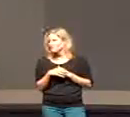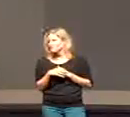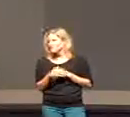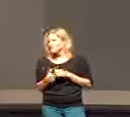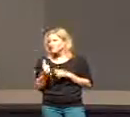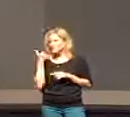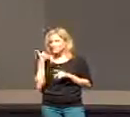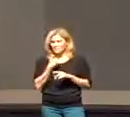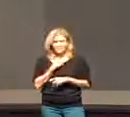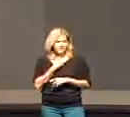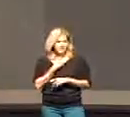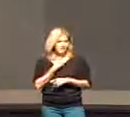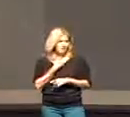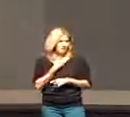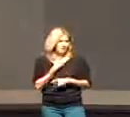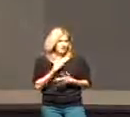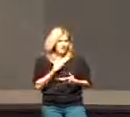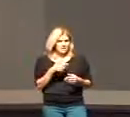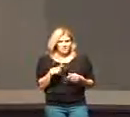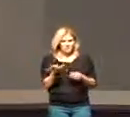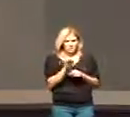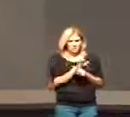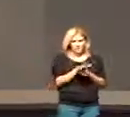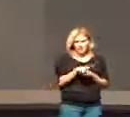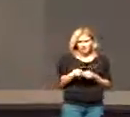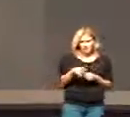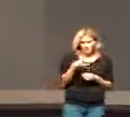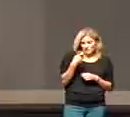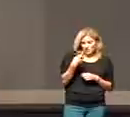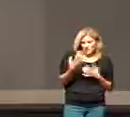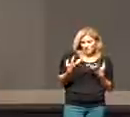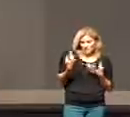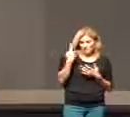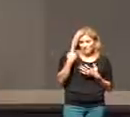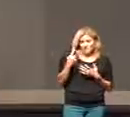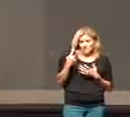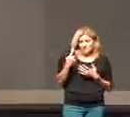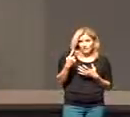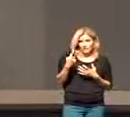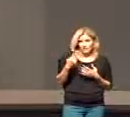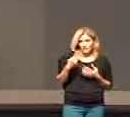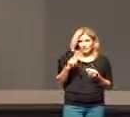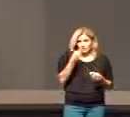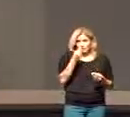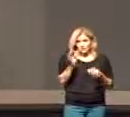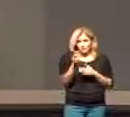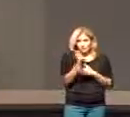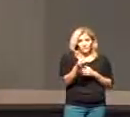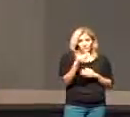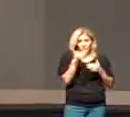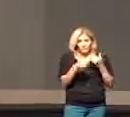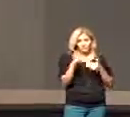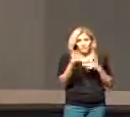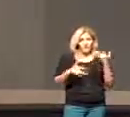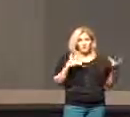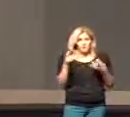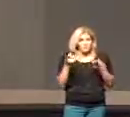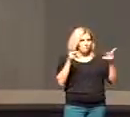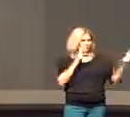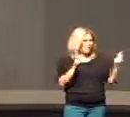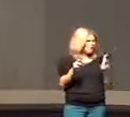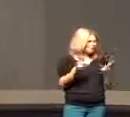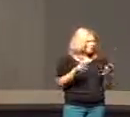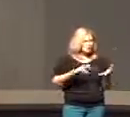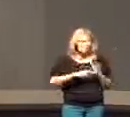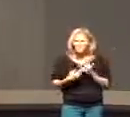Denying myself hey I'm around I'm around you Jesus because I'm waiting for the next fish and bread extravaganza. What are you